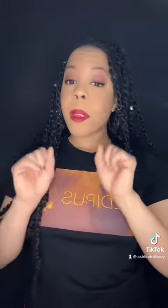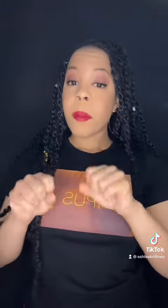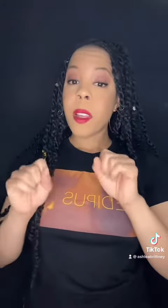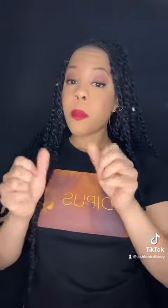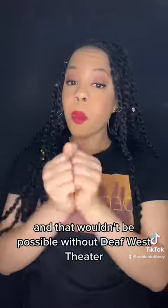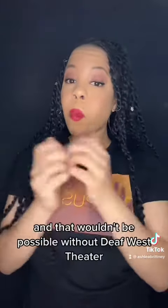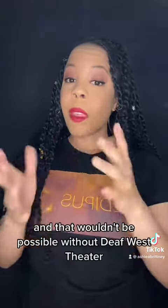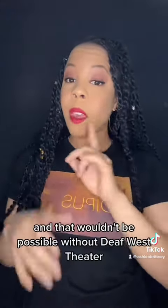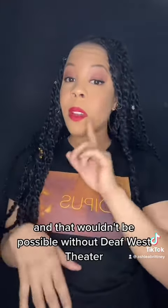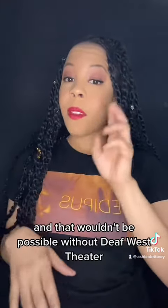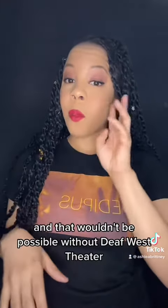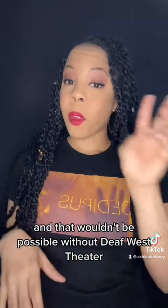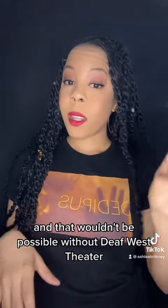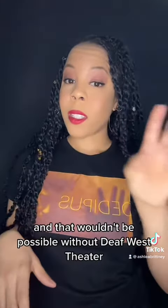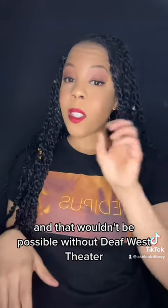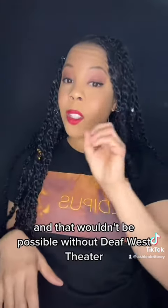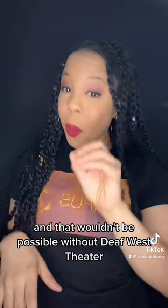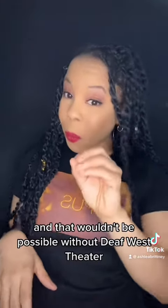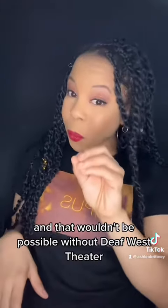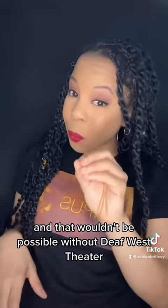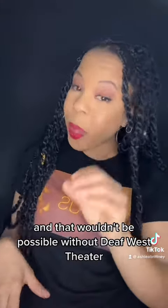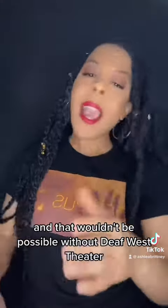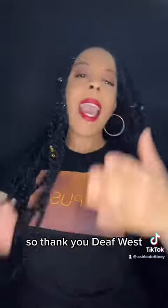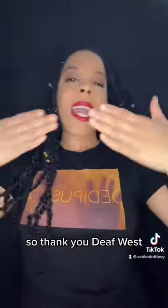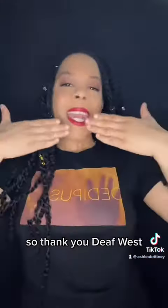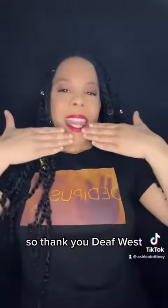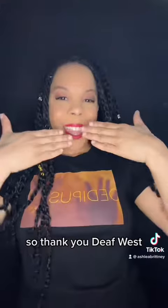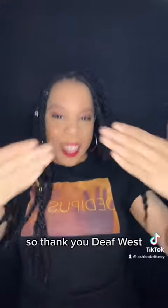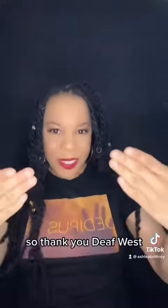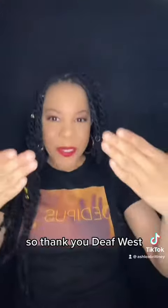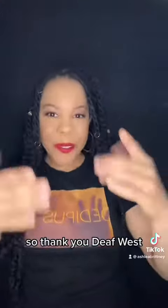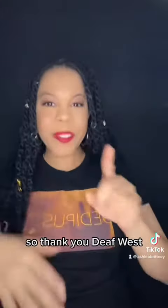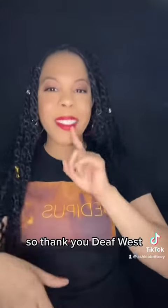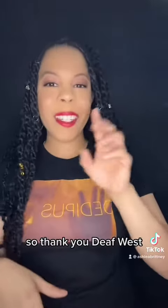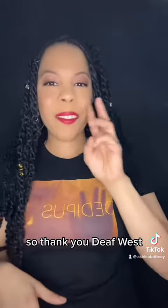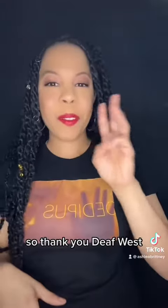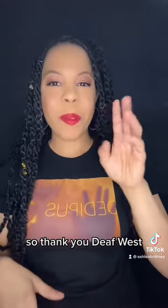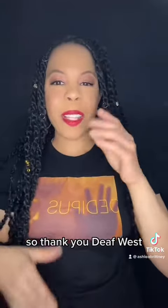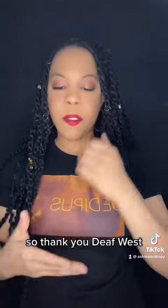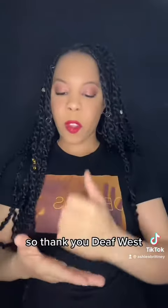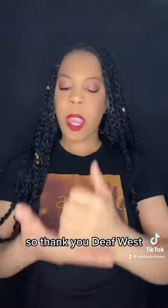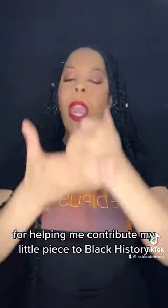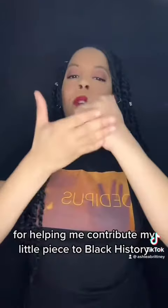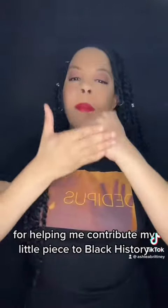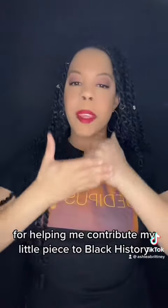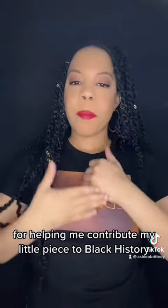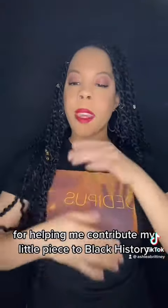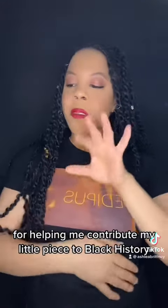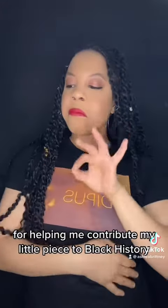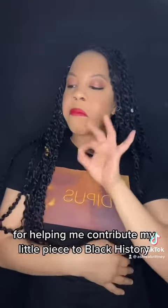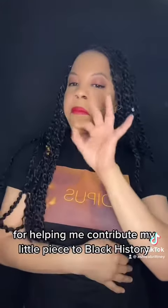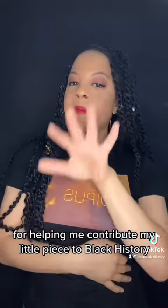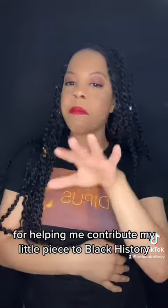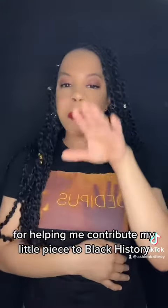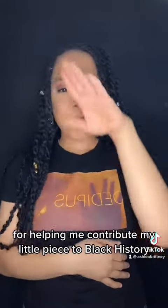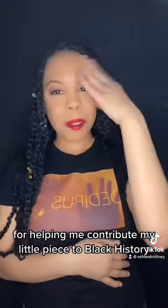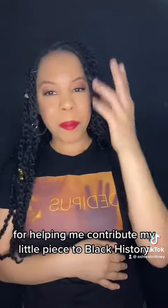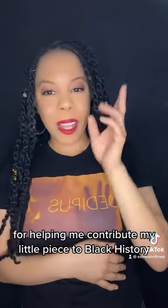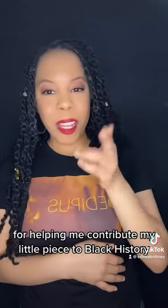And that wouldn't be possible without Deaf West Theatre. So, thank you, Deaf West, for helping me contribute my little